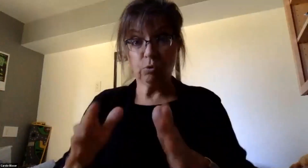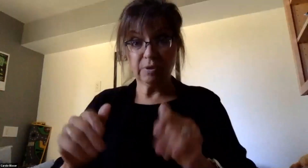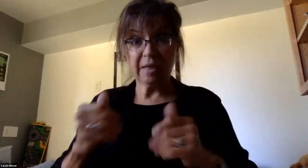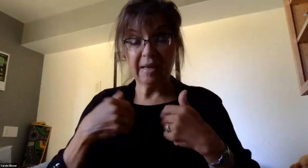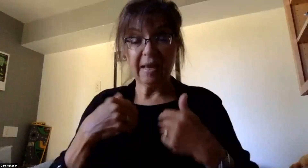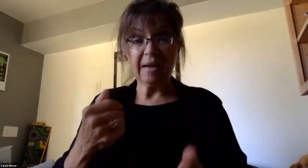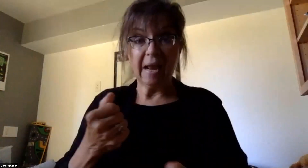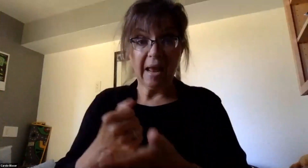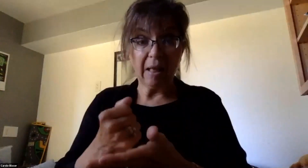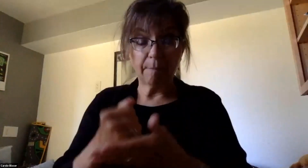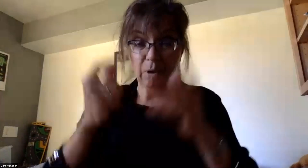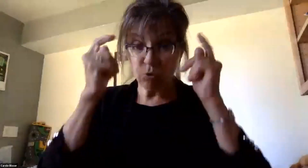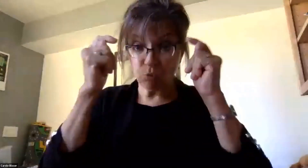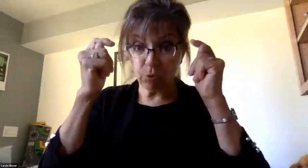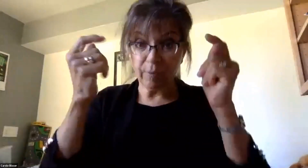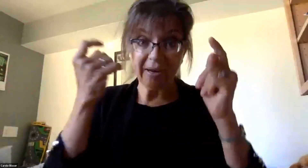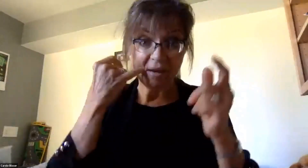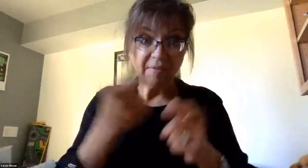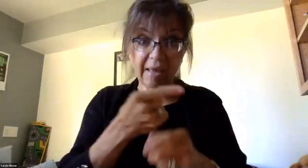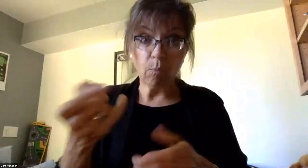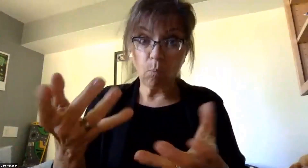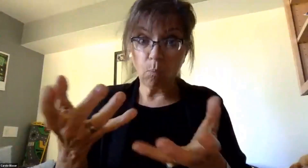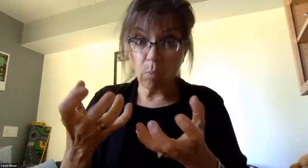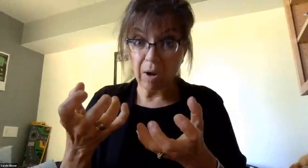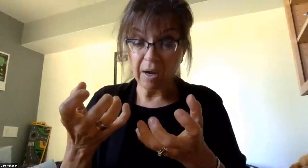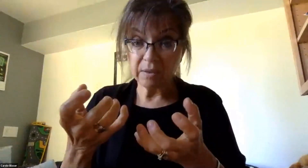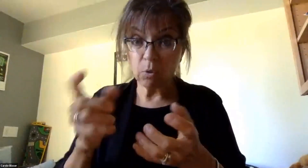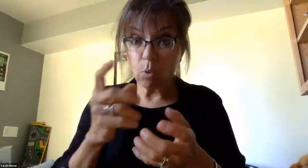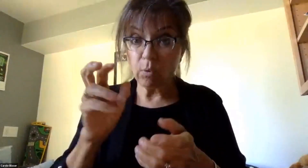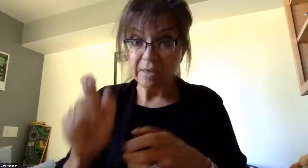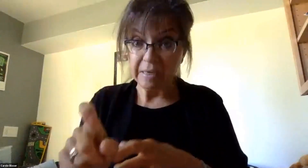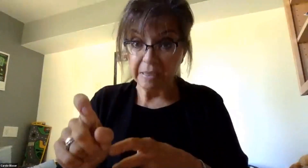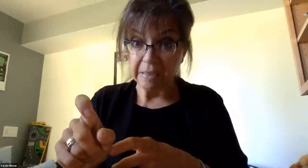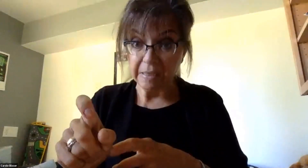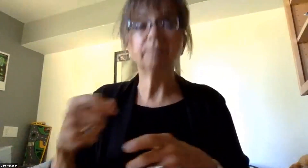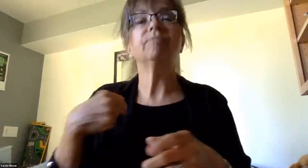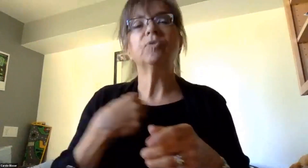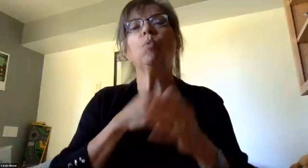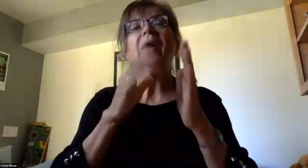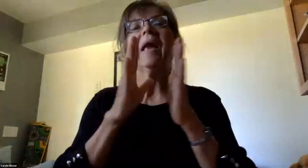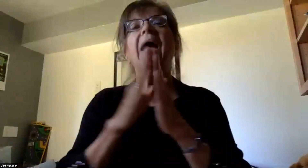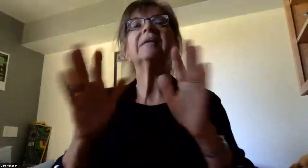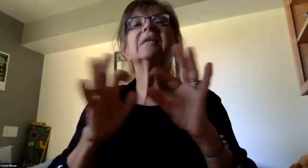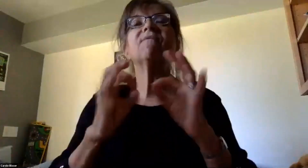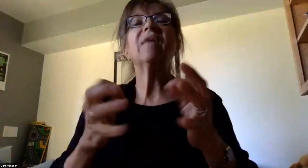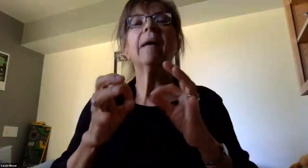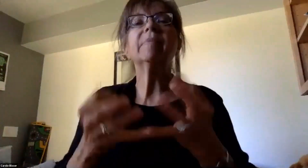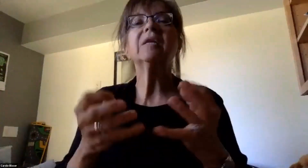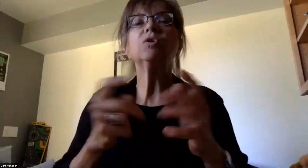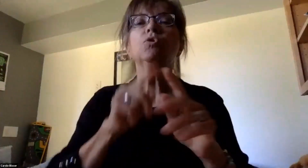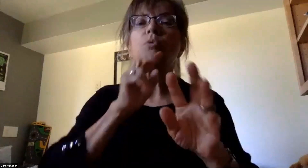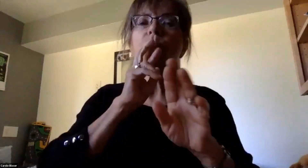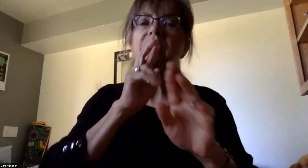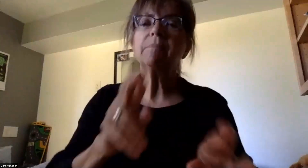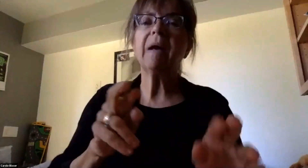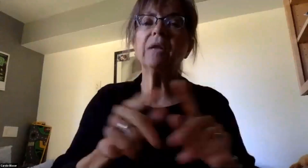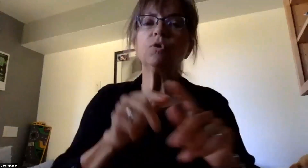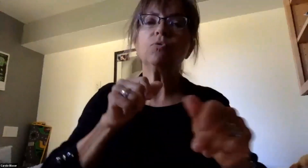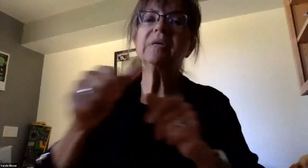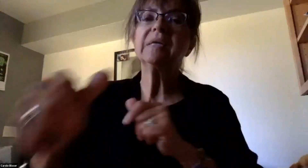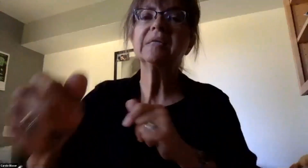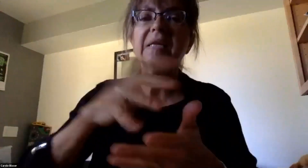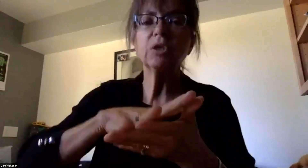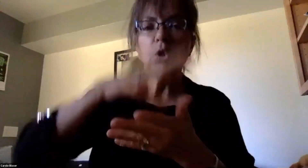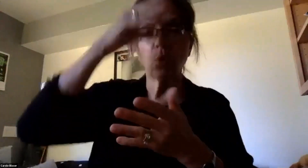with the teacher if needed? As you may recall, we asked families to respond to a distance learning survey